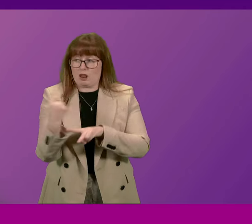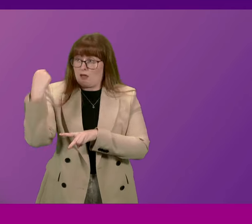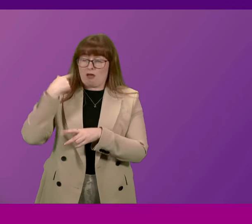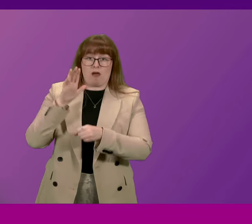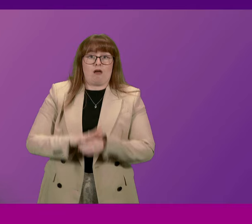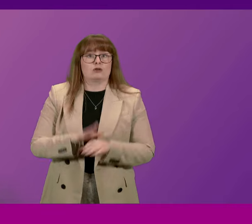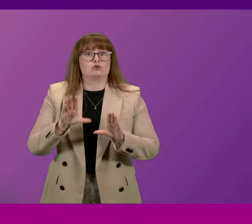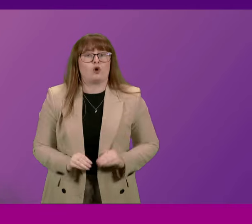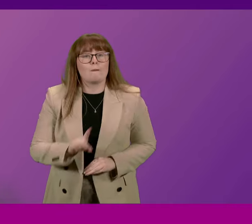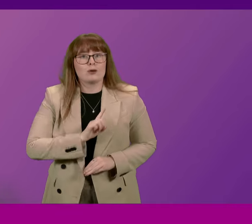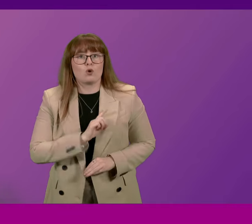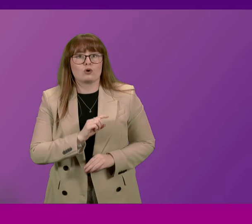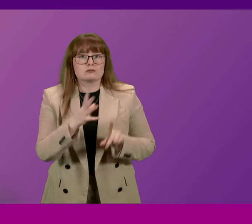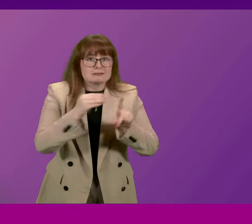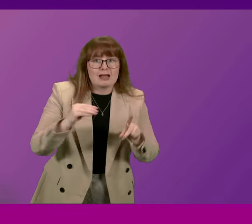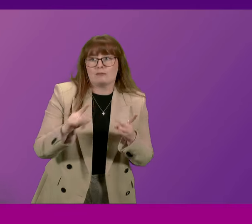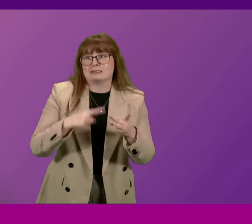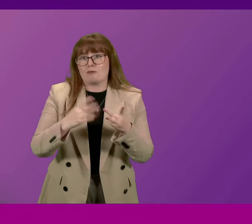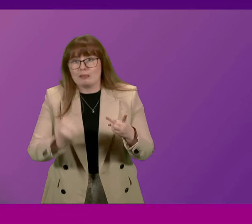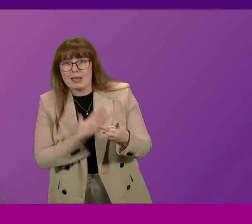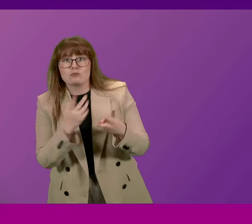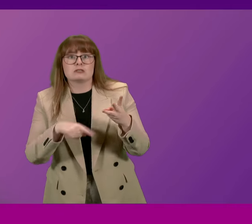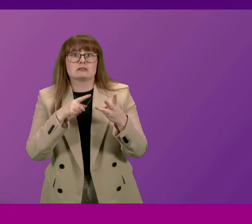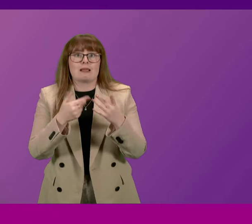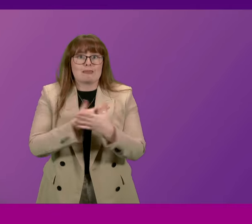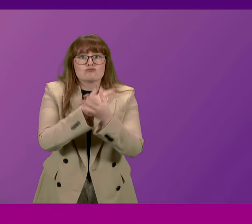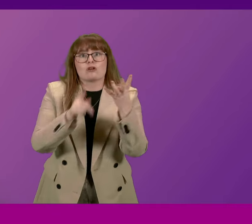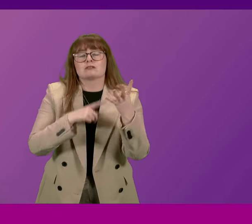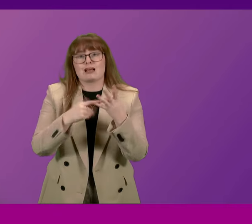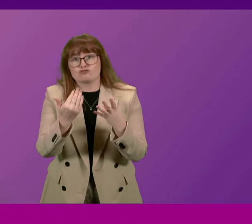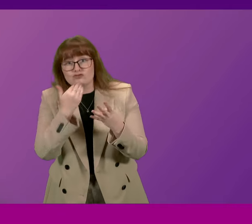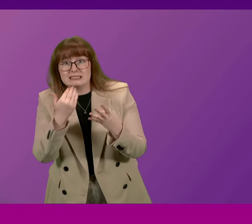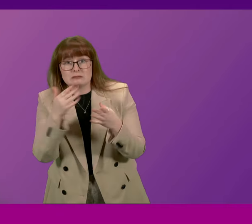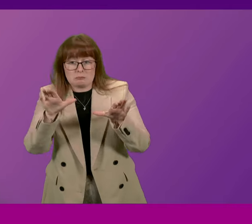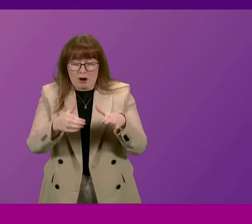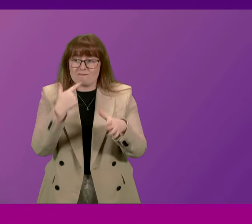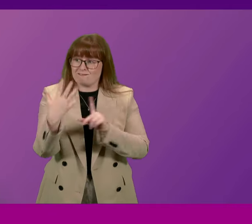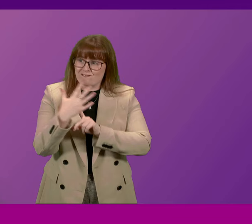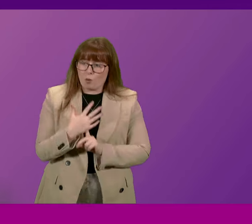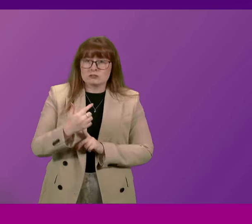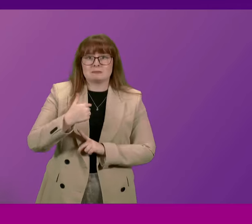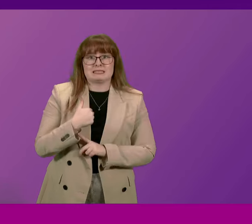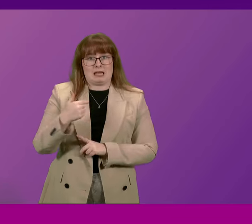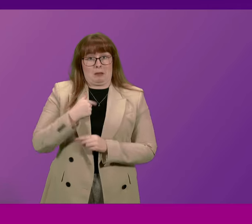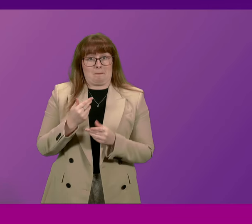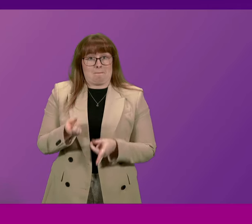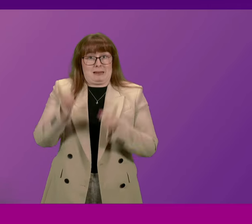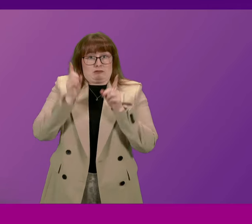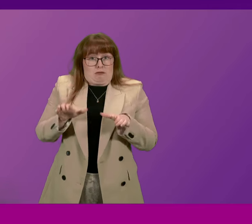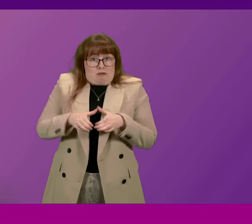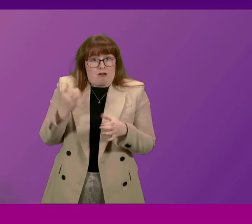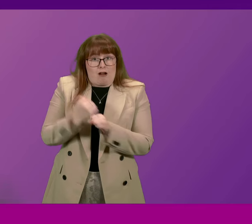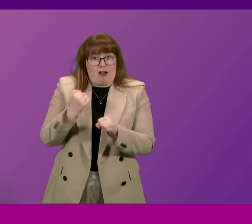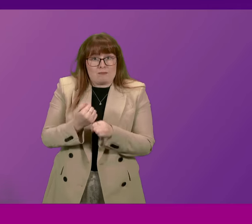Conservatives, the Labour Party, the Liberals, and the Greens forced me, as a Minister and a minority government, to spend